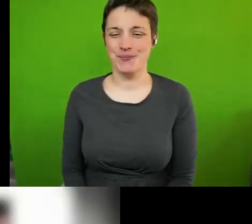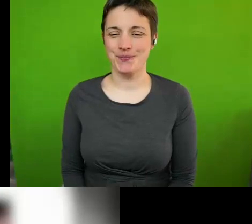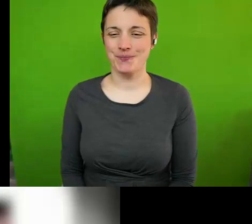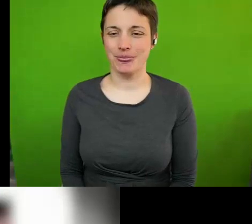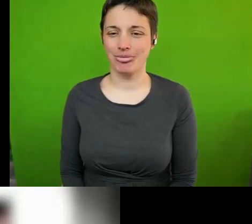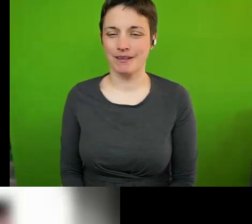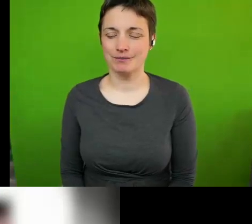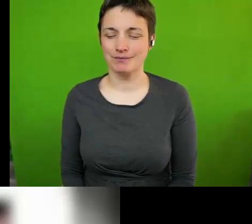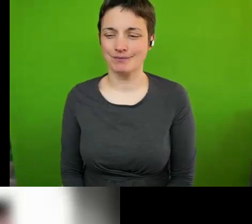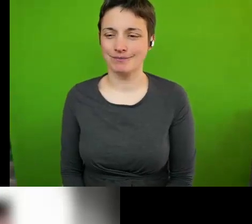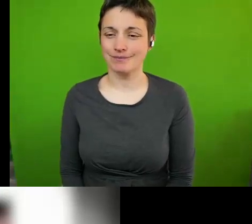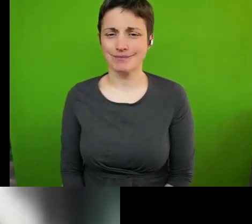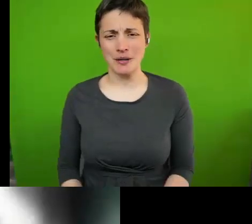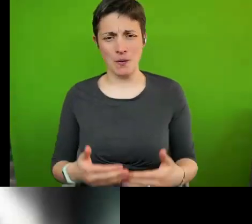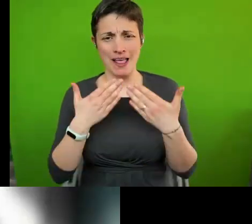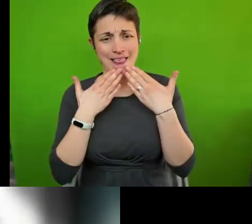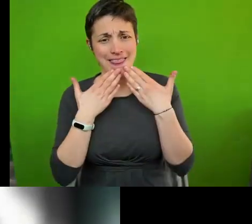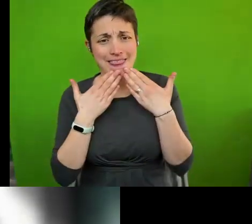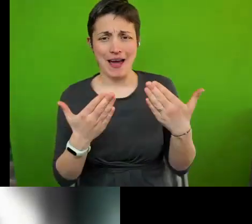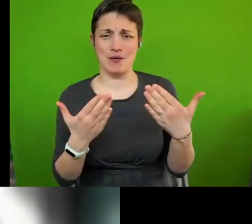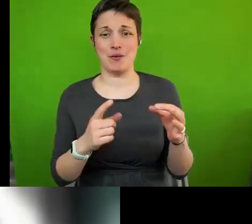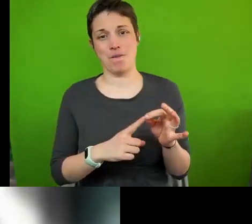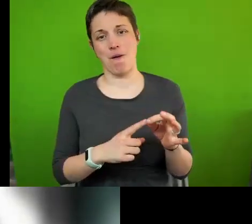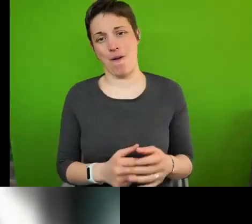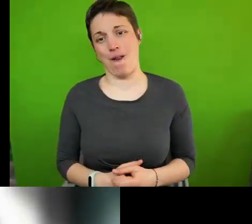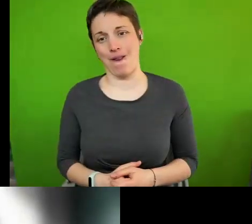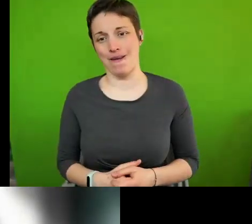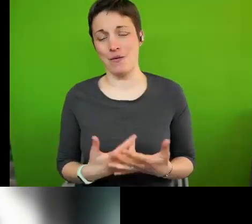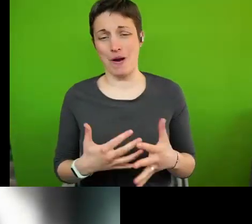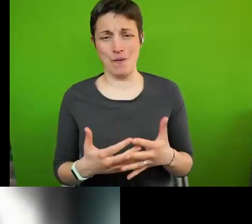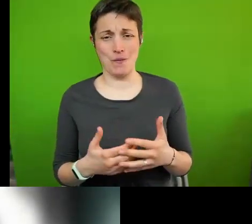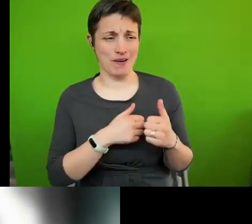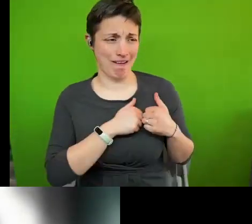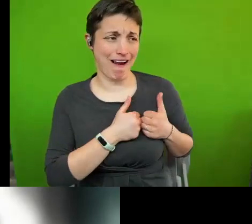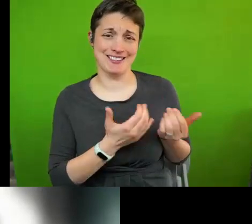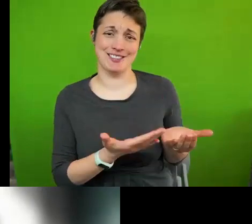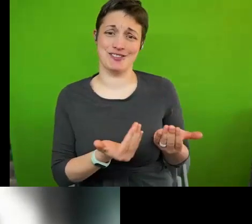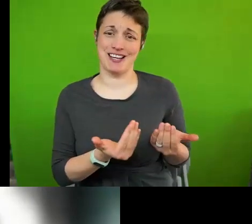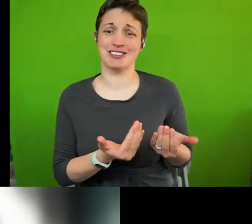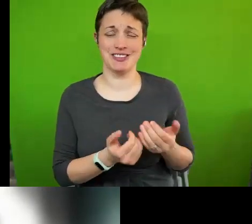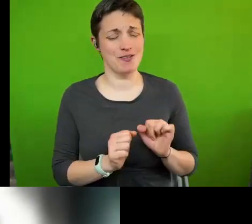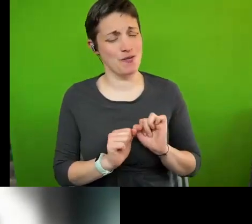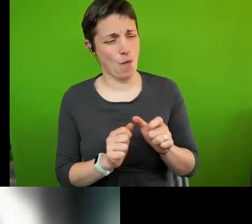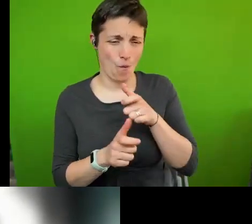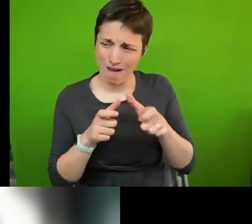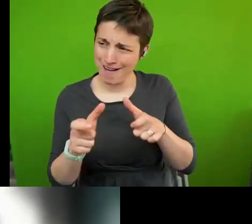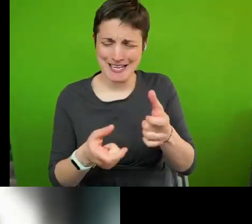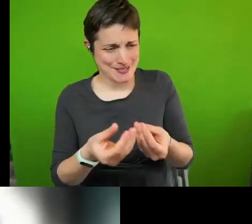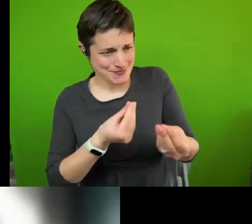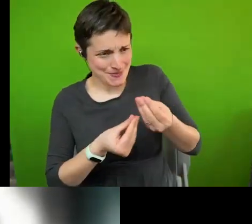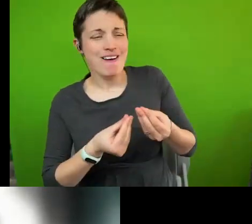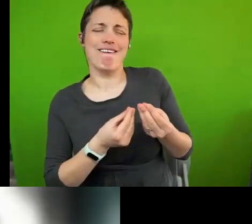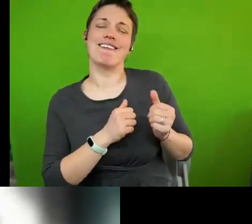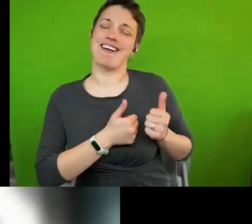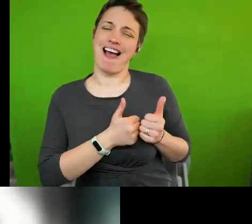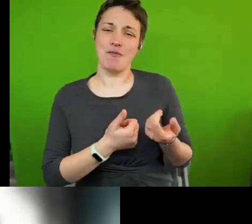Thank you very much, Paul. Thank you very much for this very kind introduction and your kind words on the work that we are doing here.